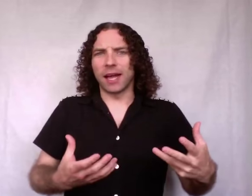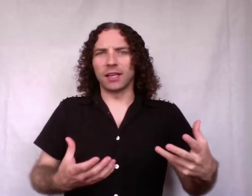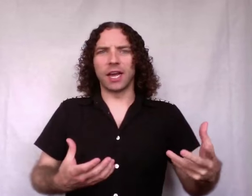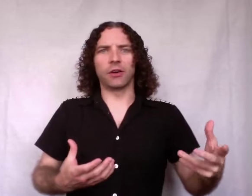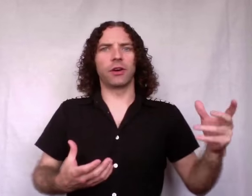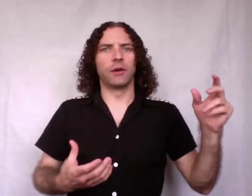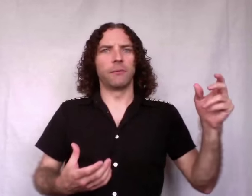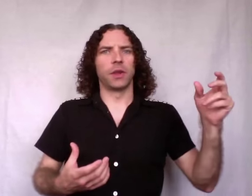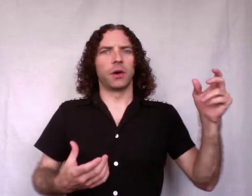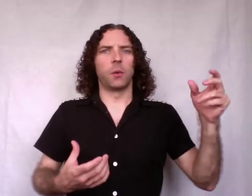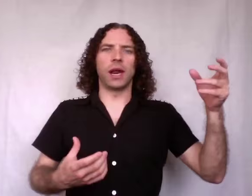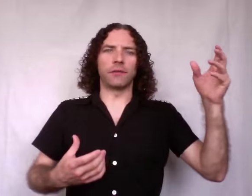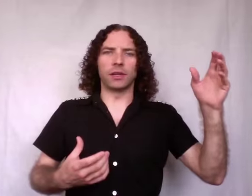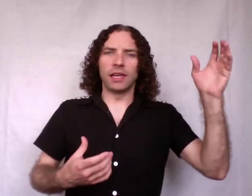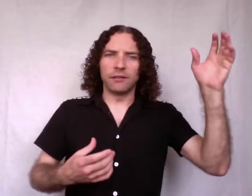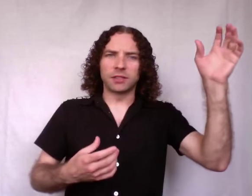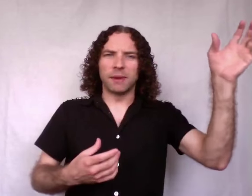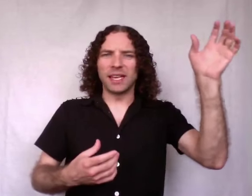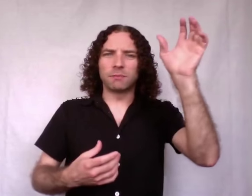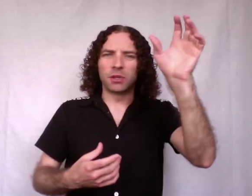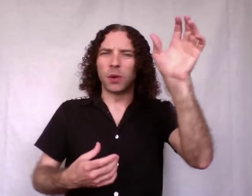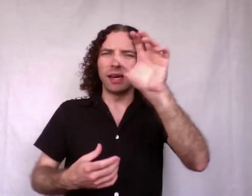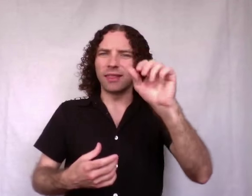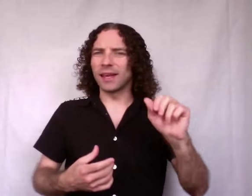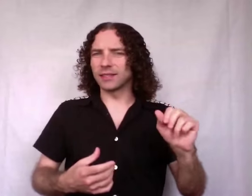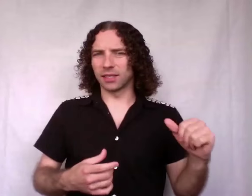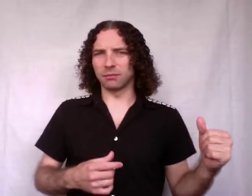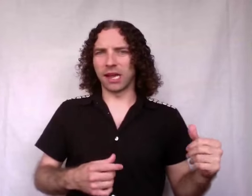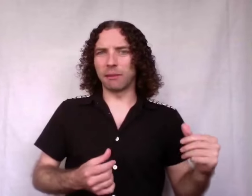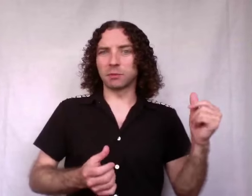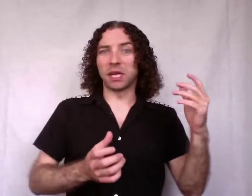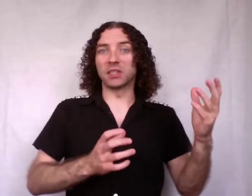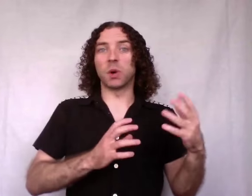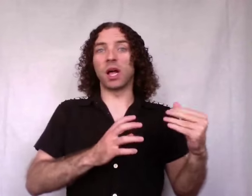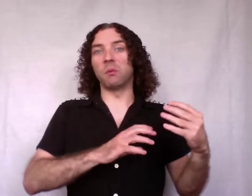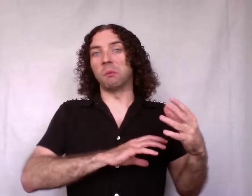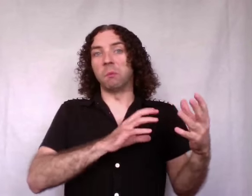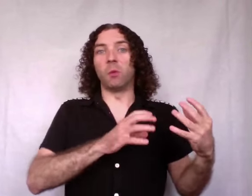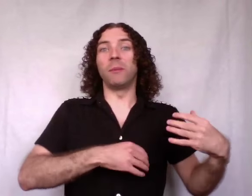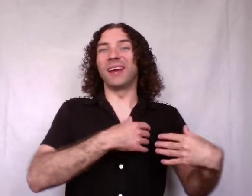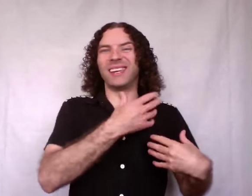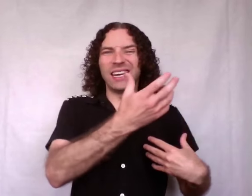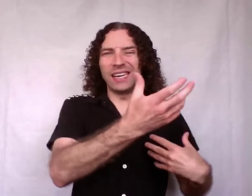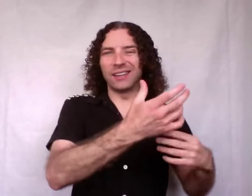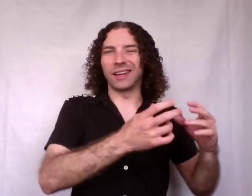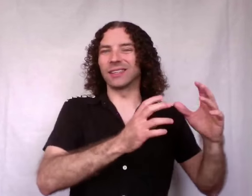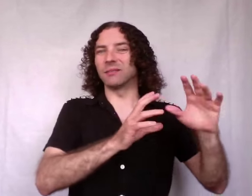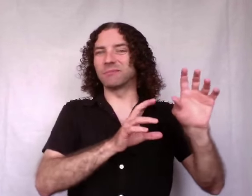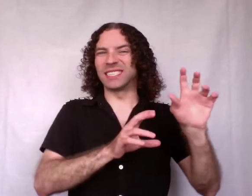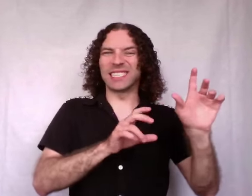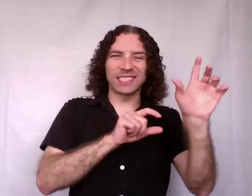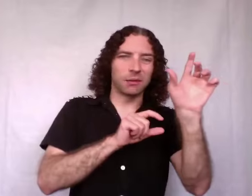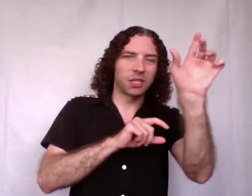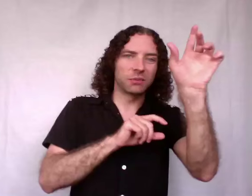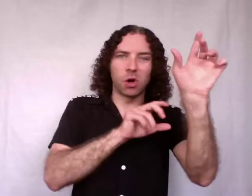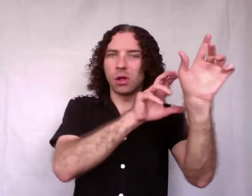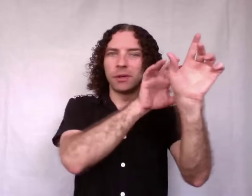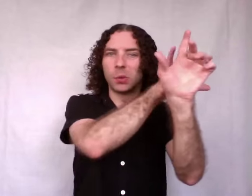allocator, we'd have to leave space between things sometimes because, well, we might need to stick something small between